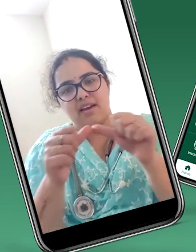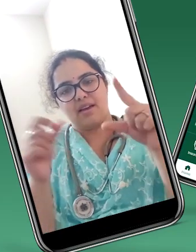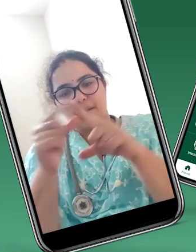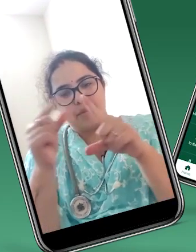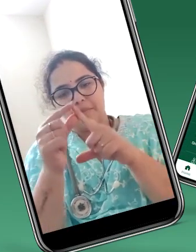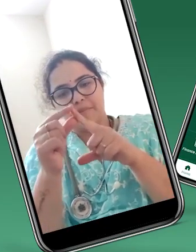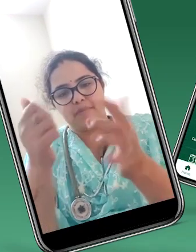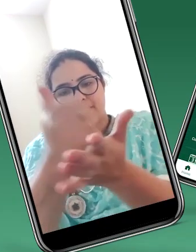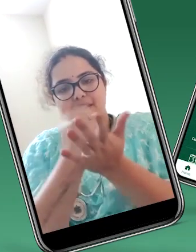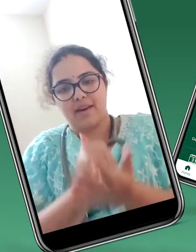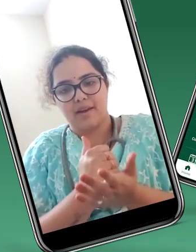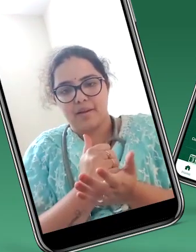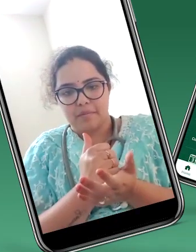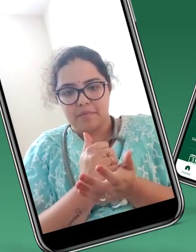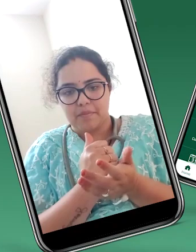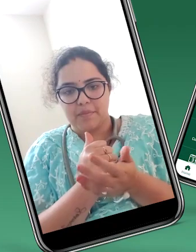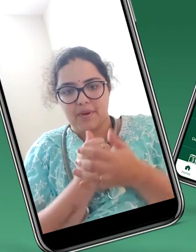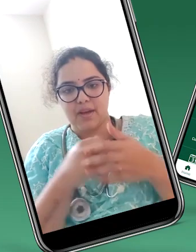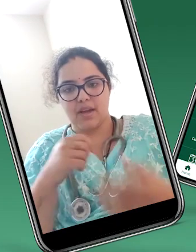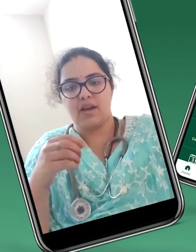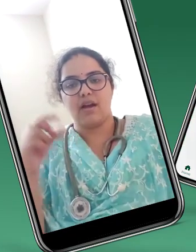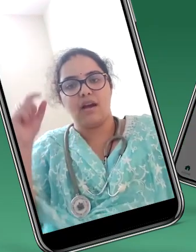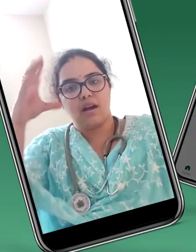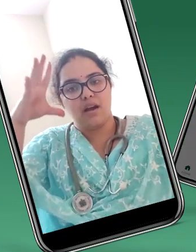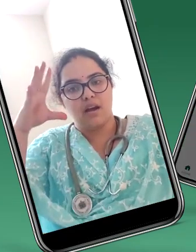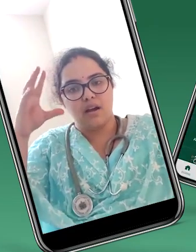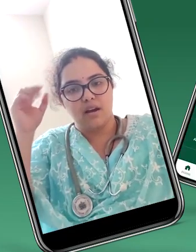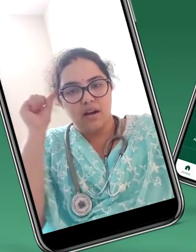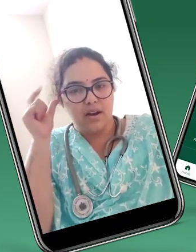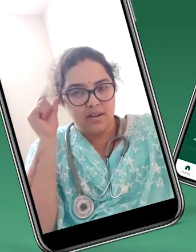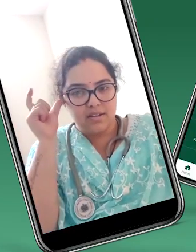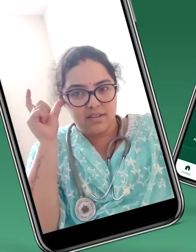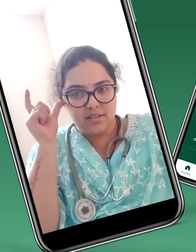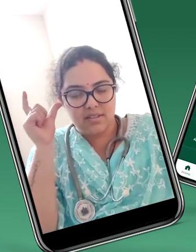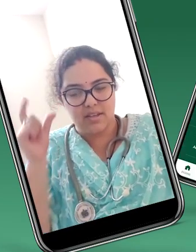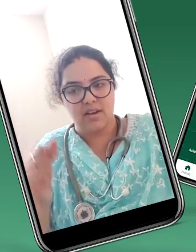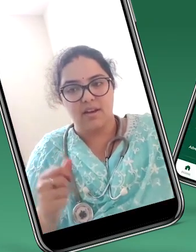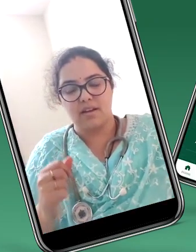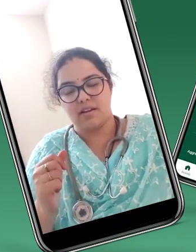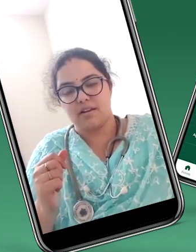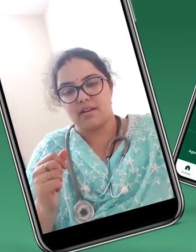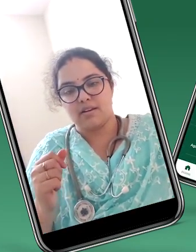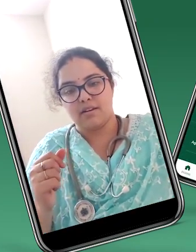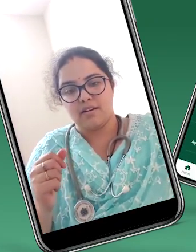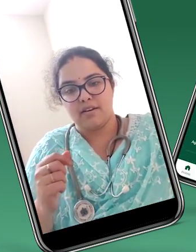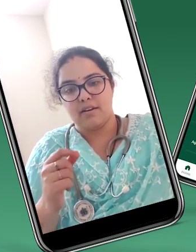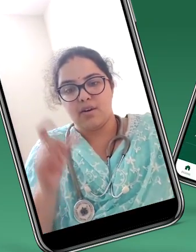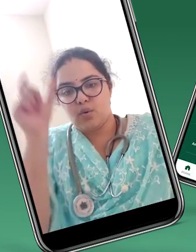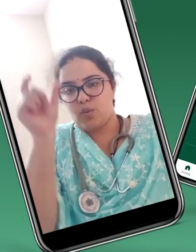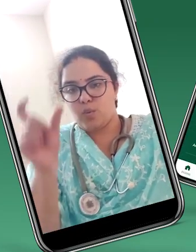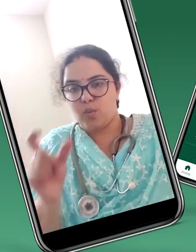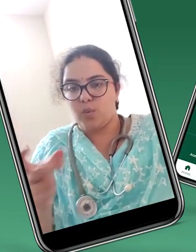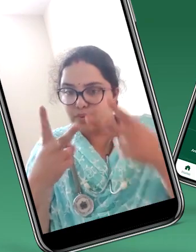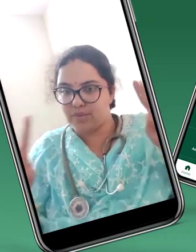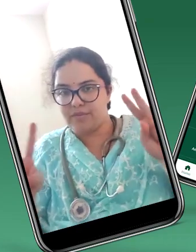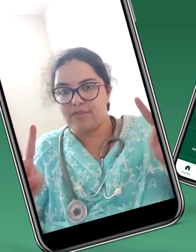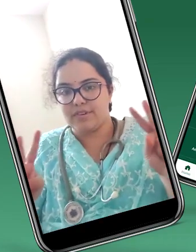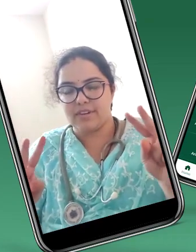And this app has helped me to understand different words,